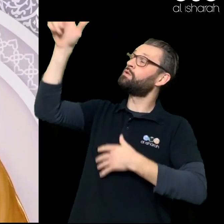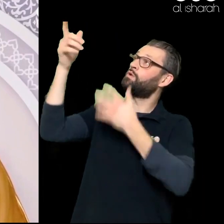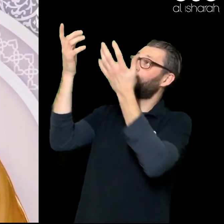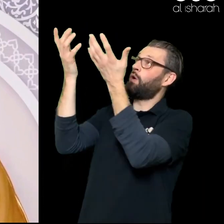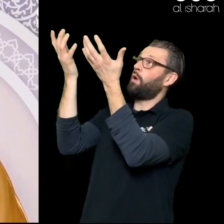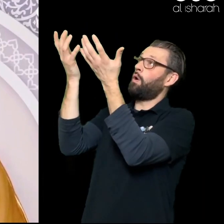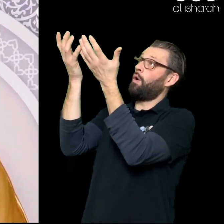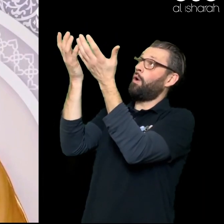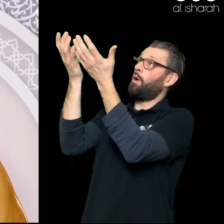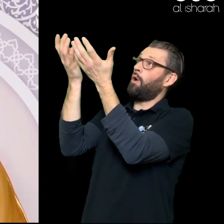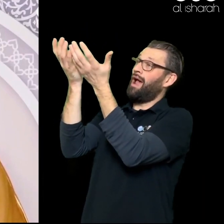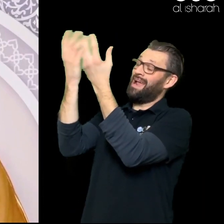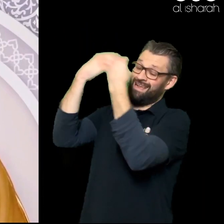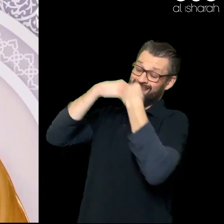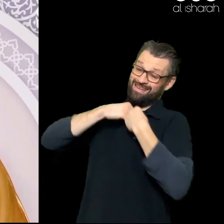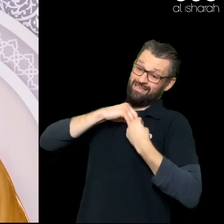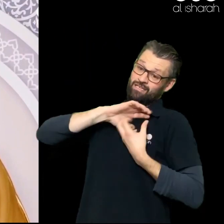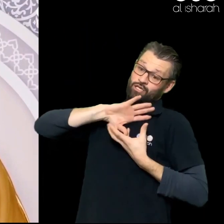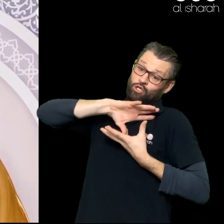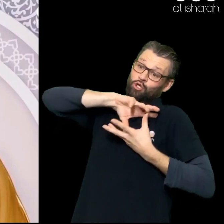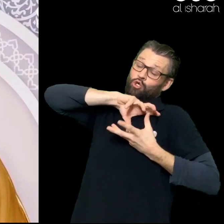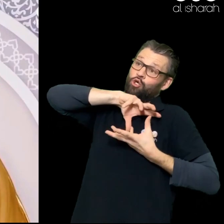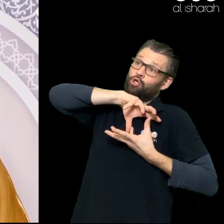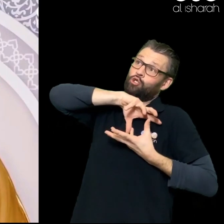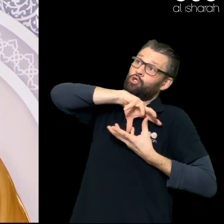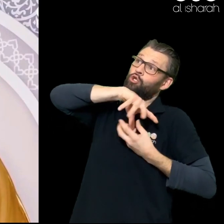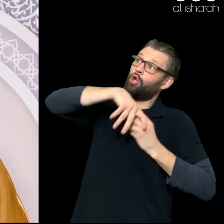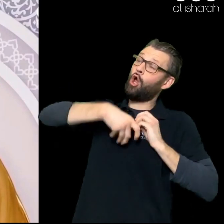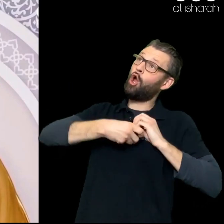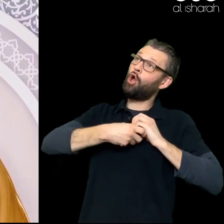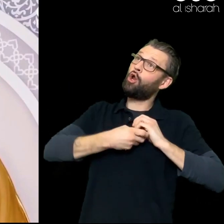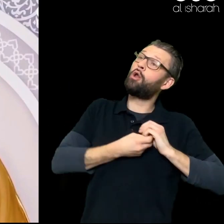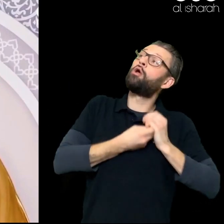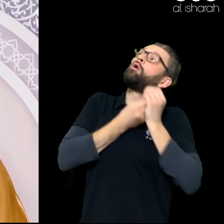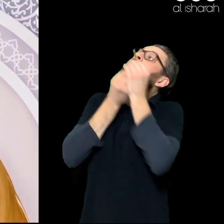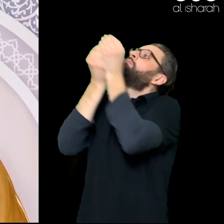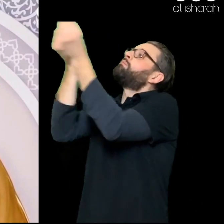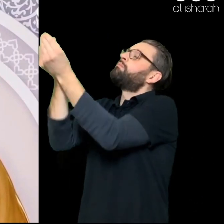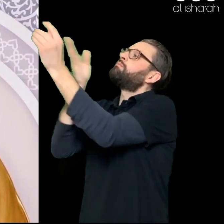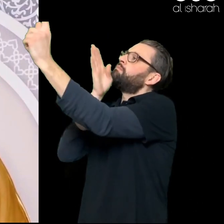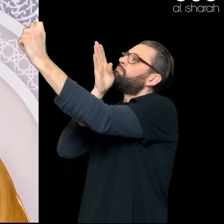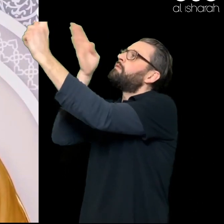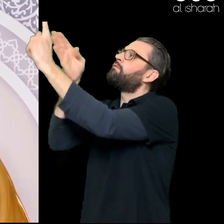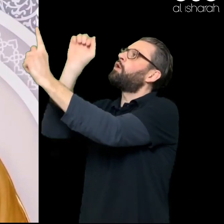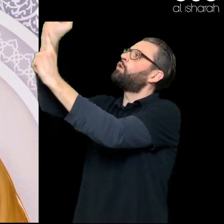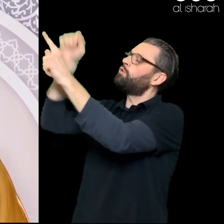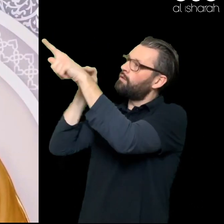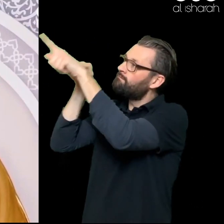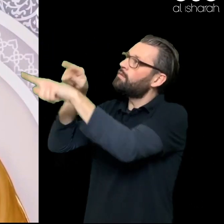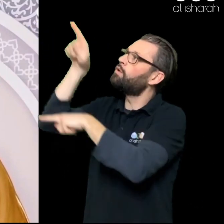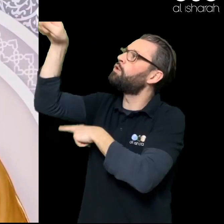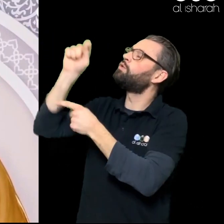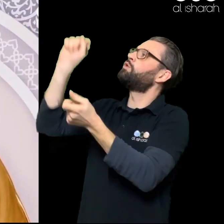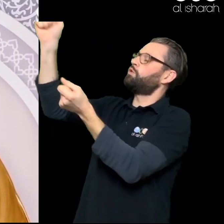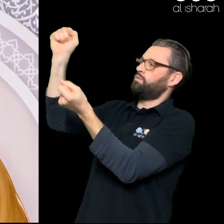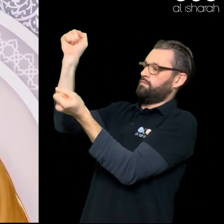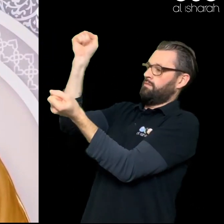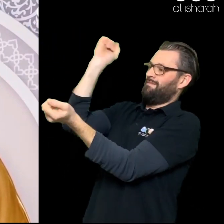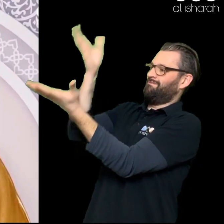set rules And regulations Every single time It is in order To empower us In order to liberate us In order to